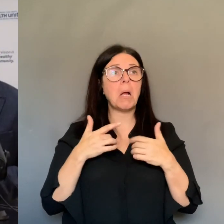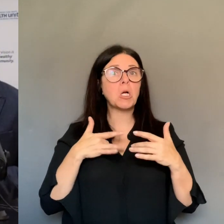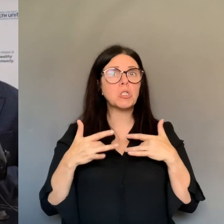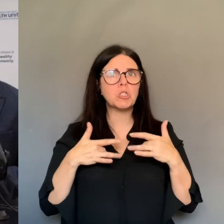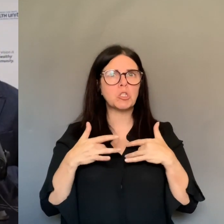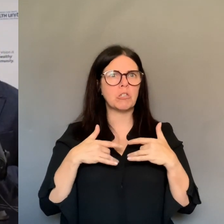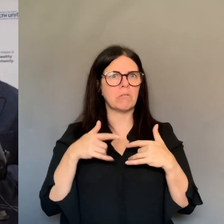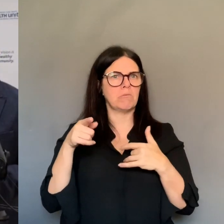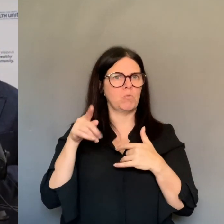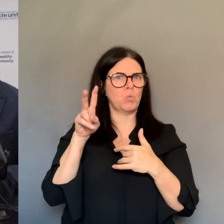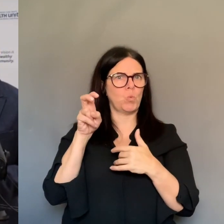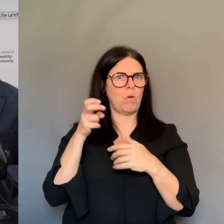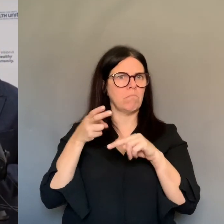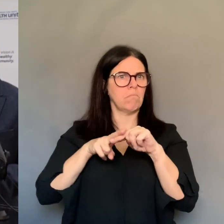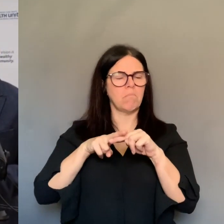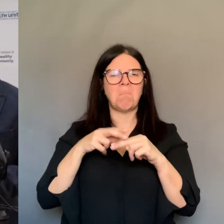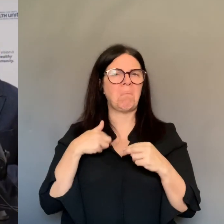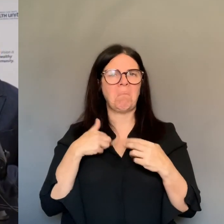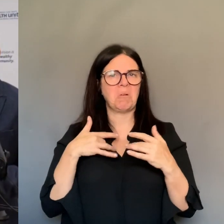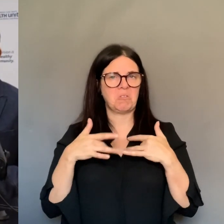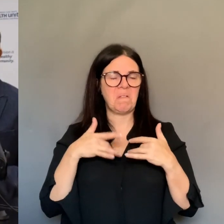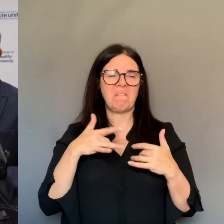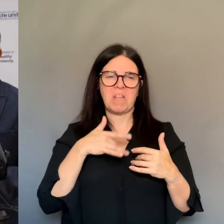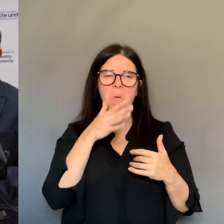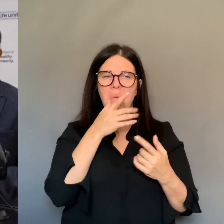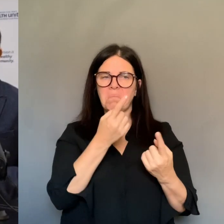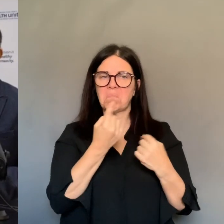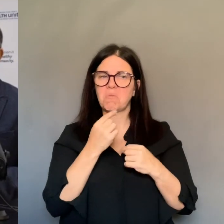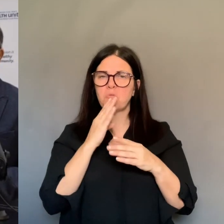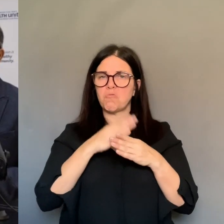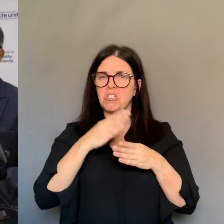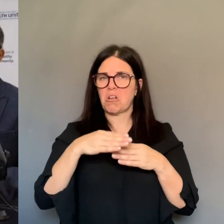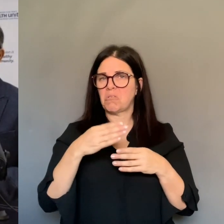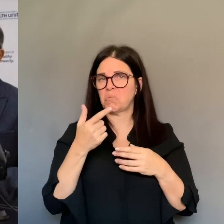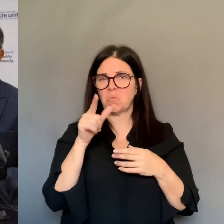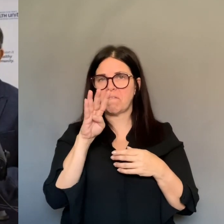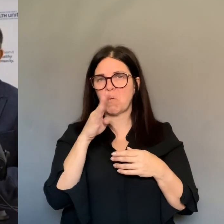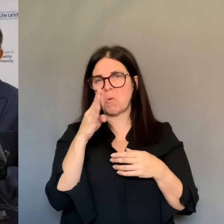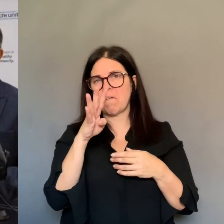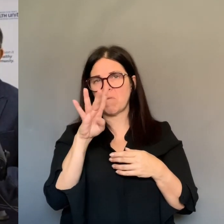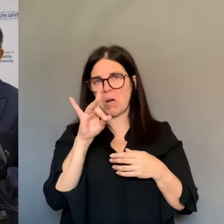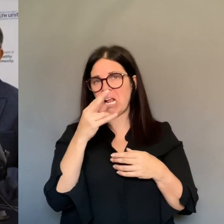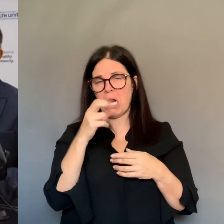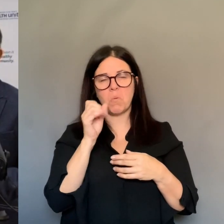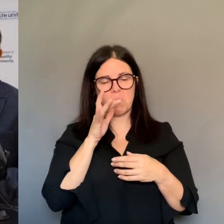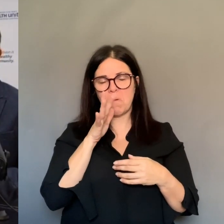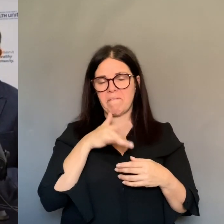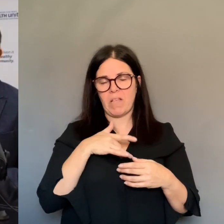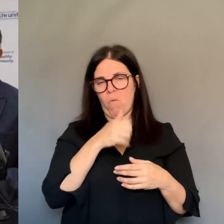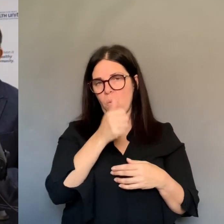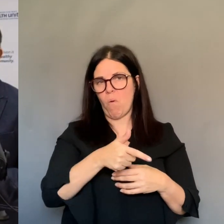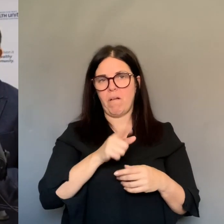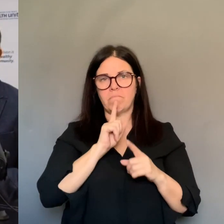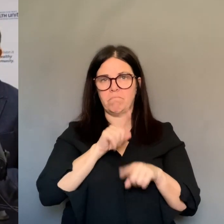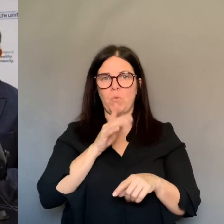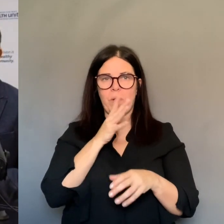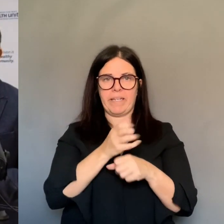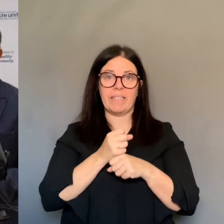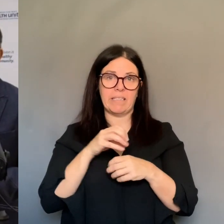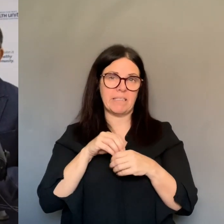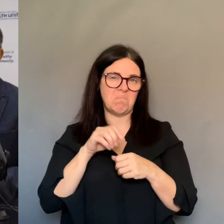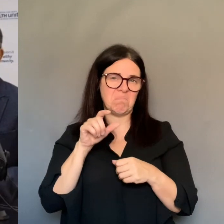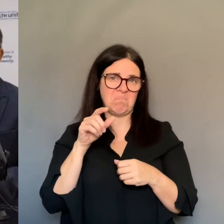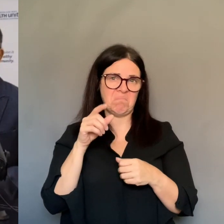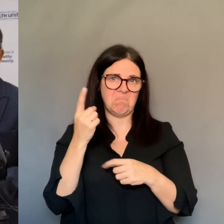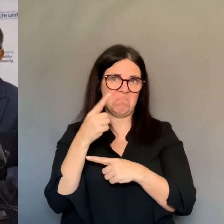apply to all healthcare workers? So the piece that I mentioned, it's specifically for the healthcare workers who are crossing the border every day.